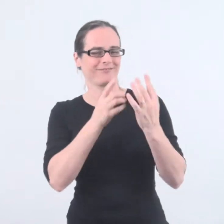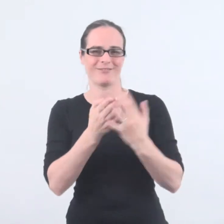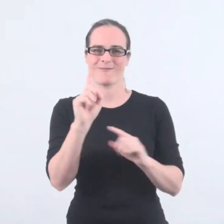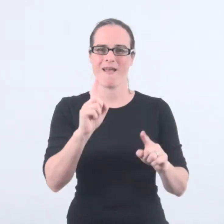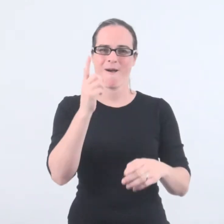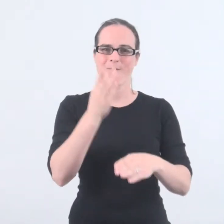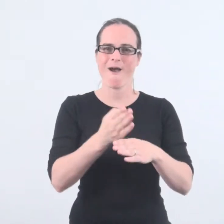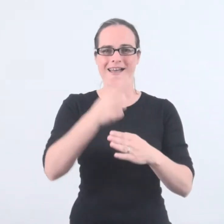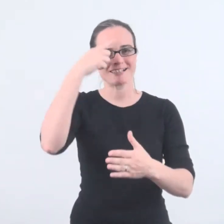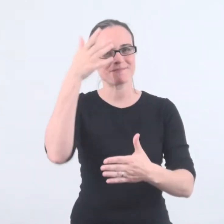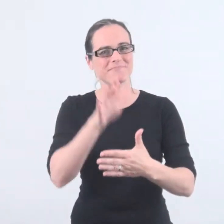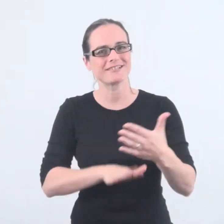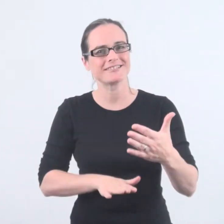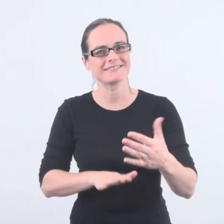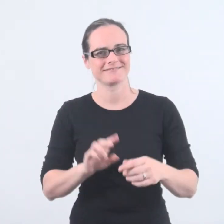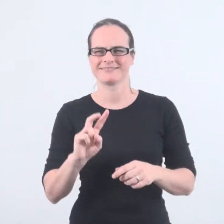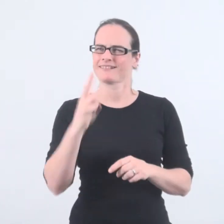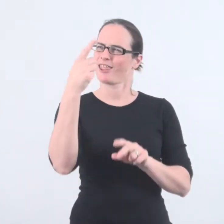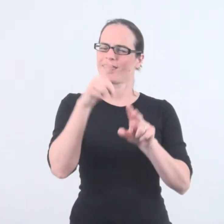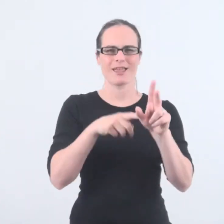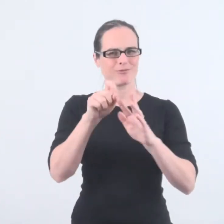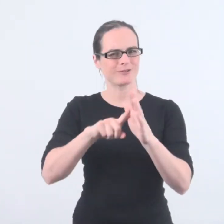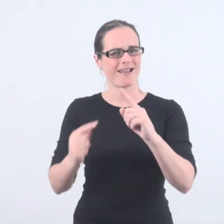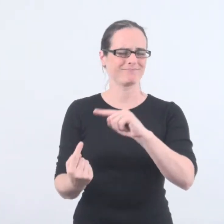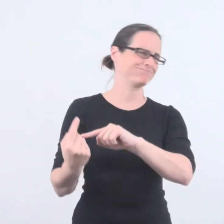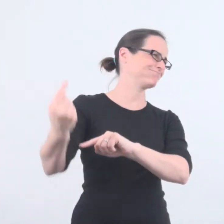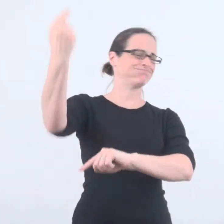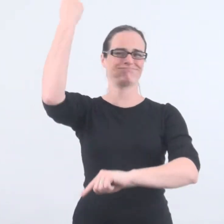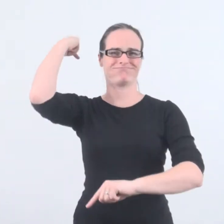We first met Spiros through work experience in the second year of the project.